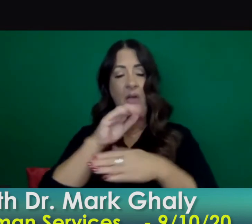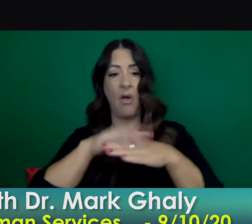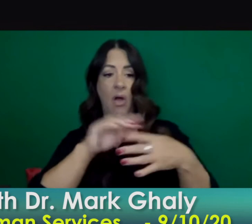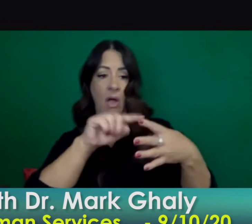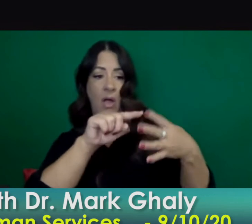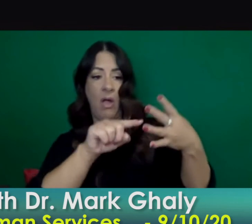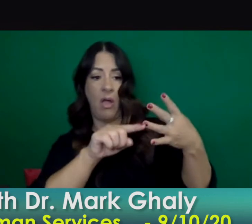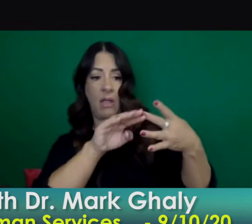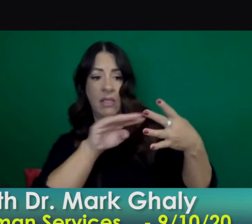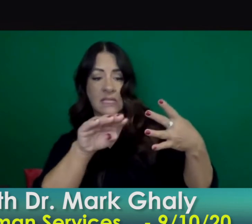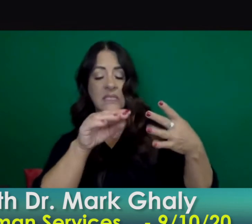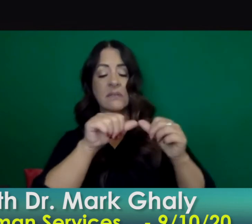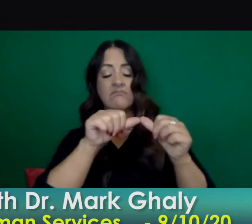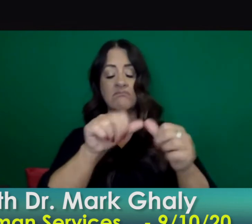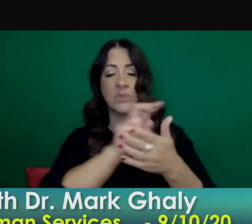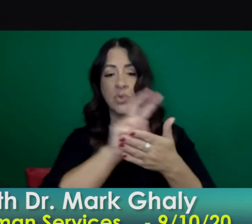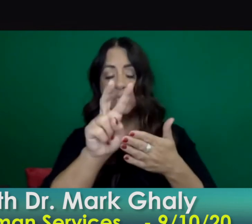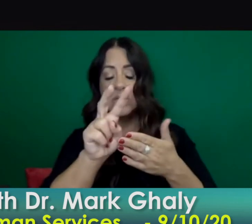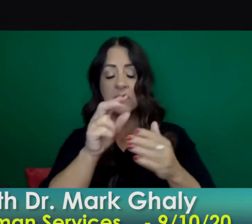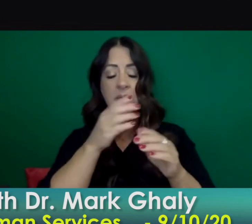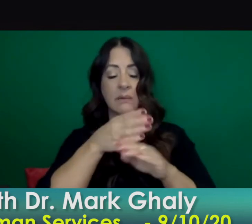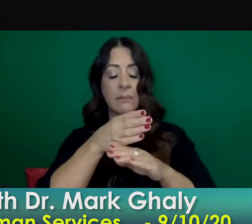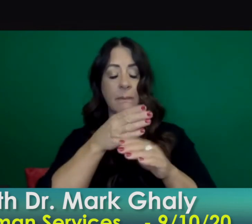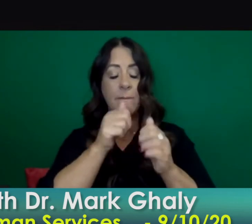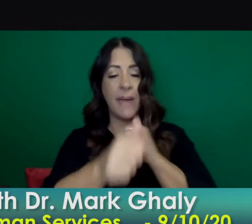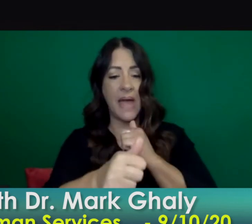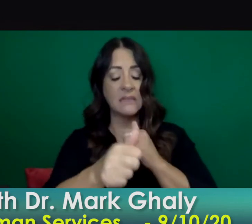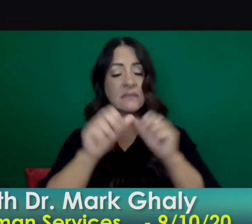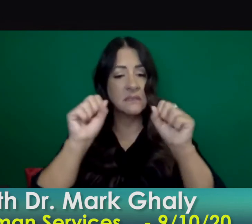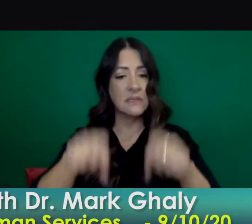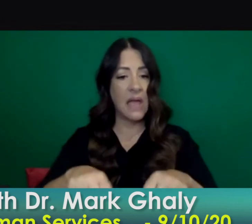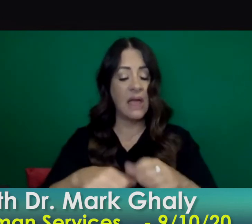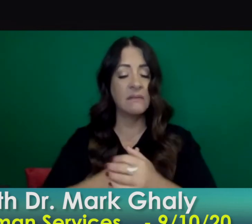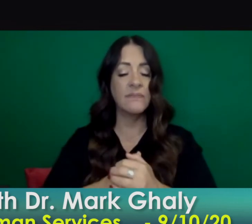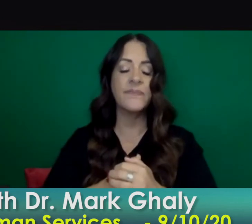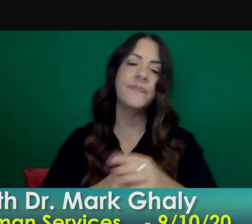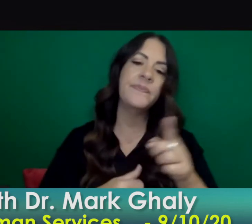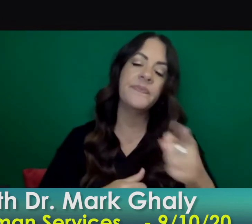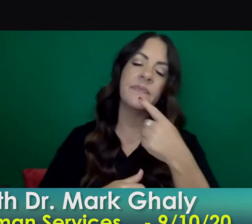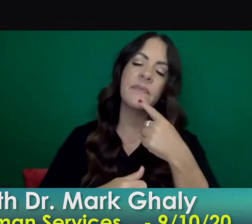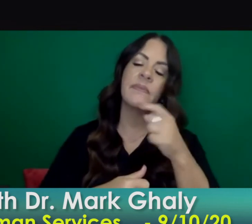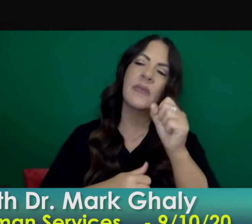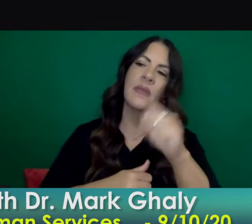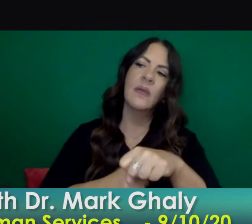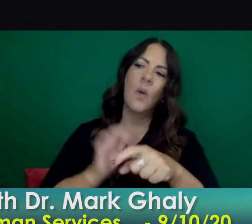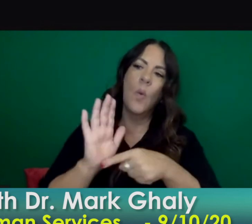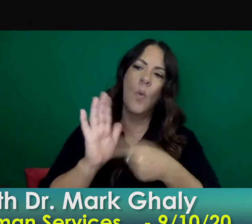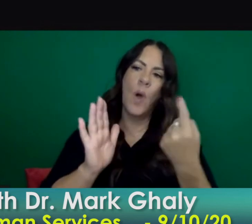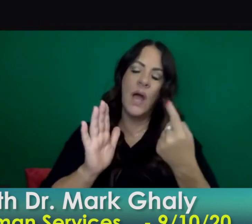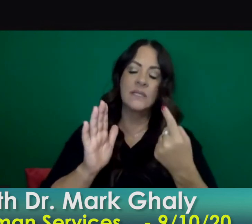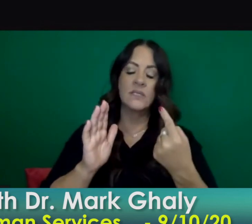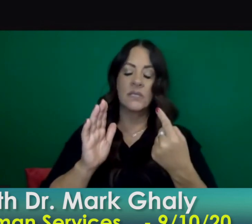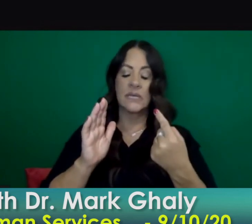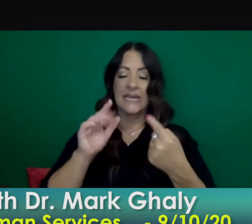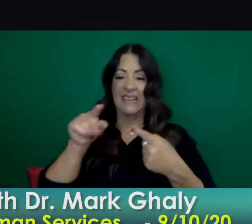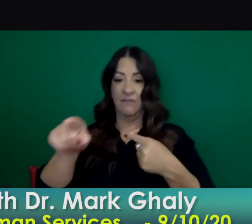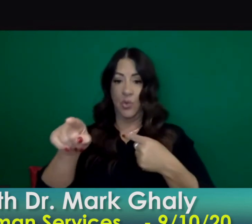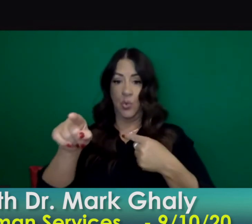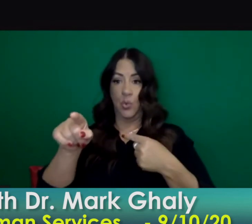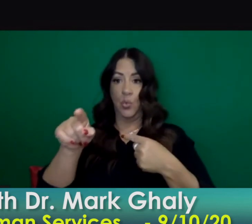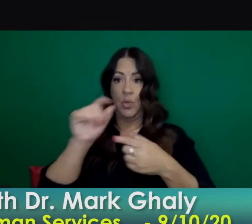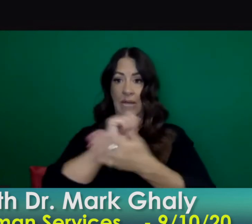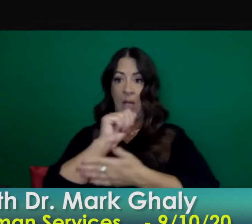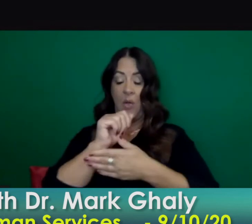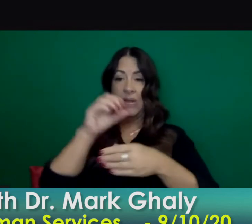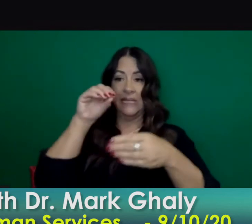so excellent question and just to reiterate yes indeed what we've said is once in the red tier for two weeks